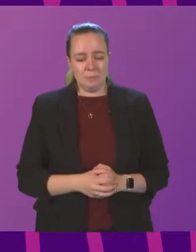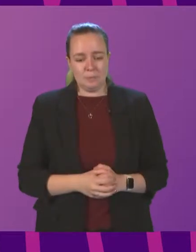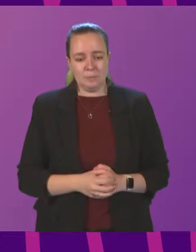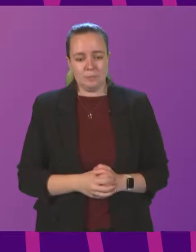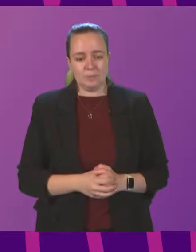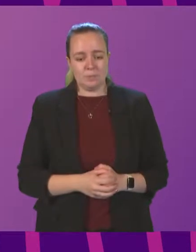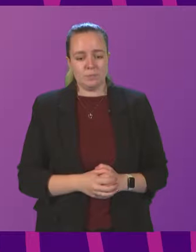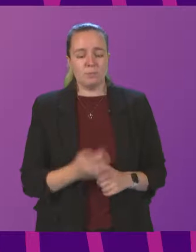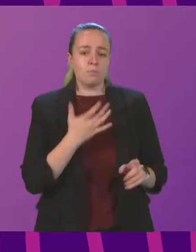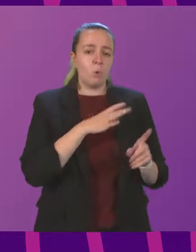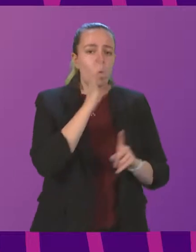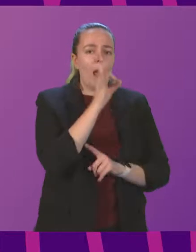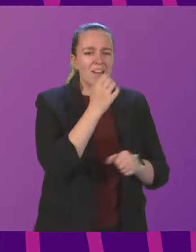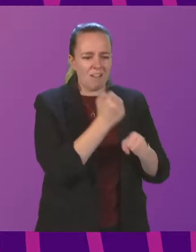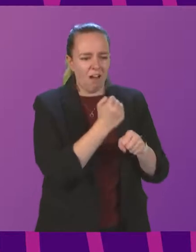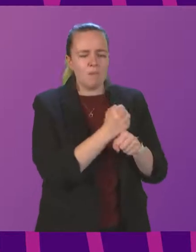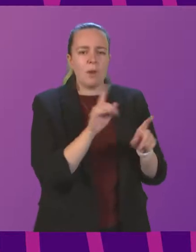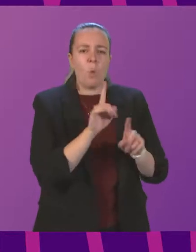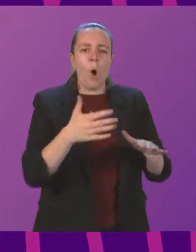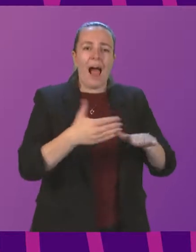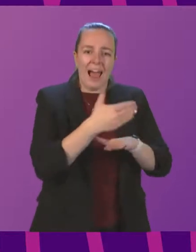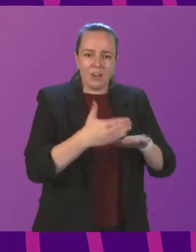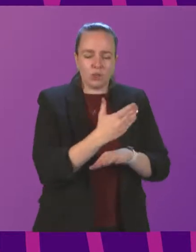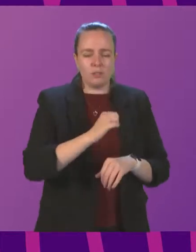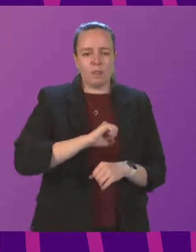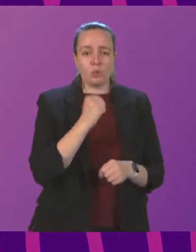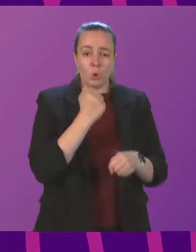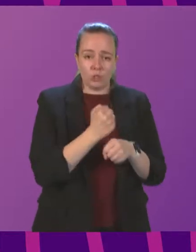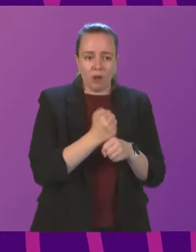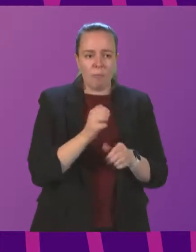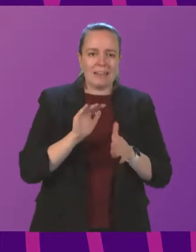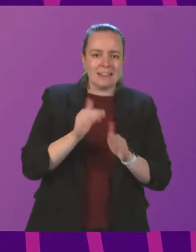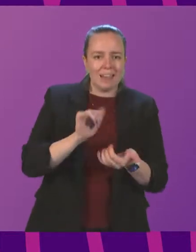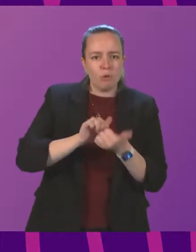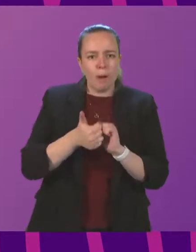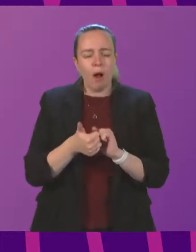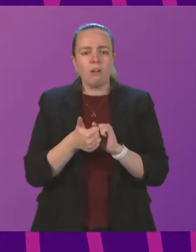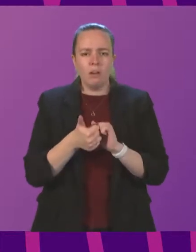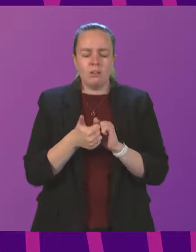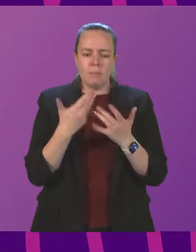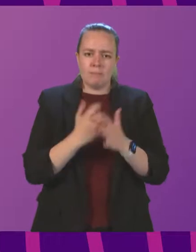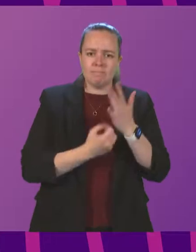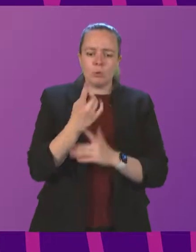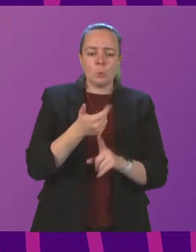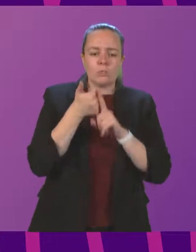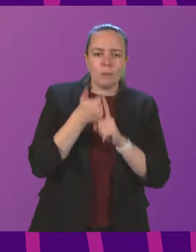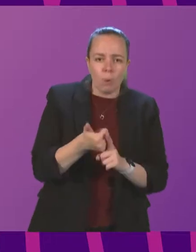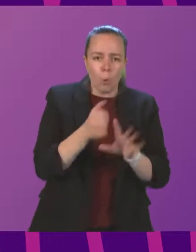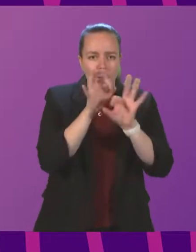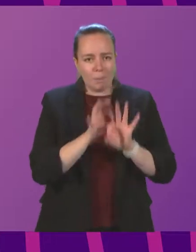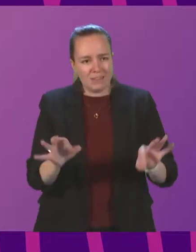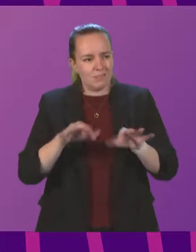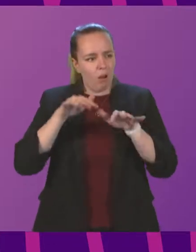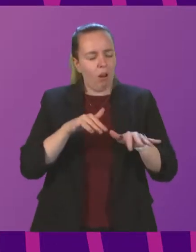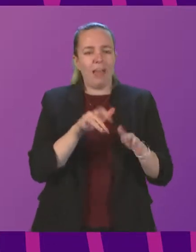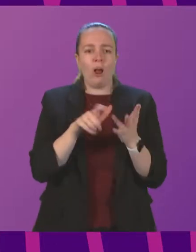To ask the Scottish Government what actions Scottish Government and delivery partners have taken to support peaceful relations at